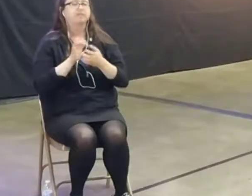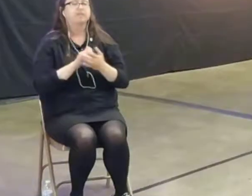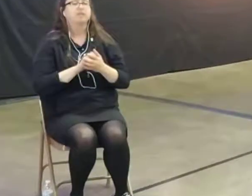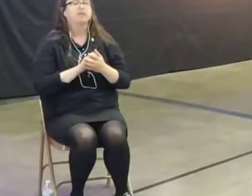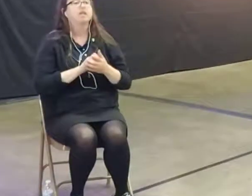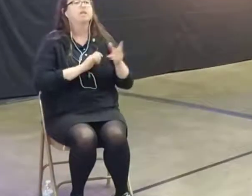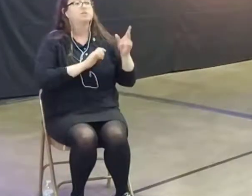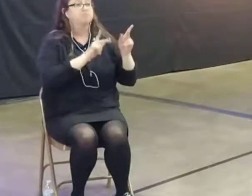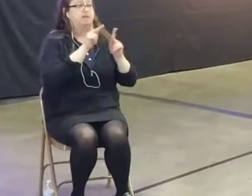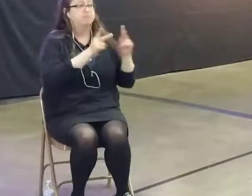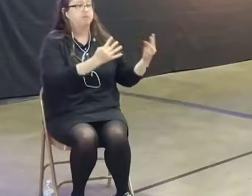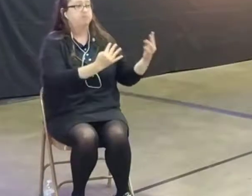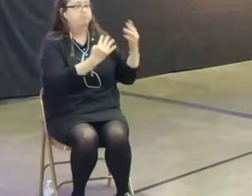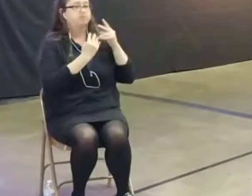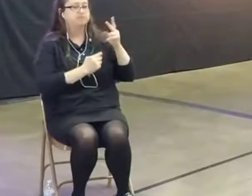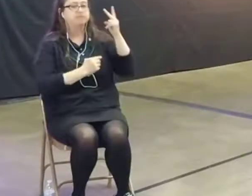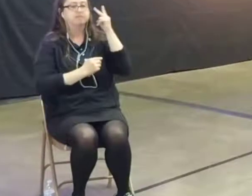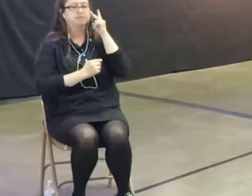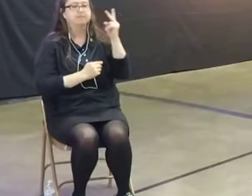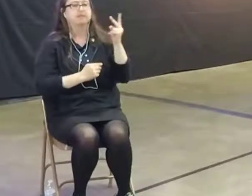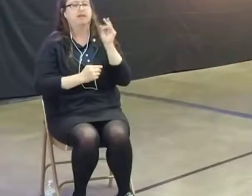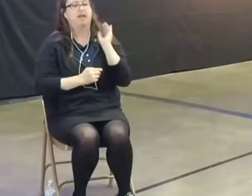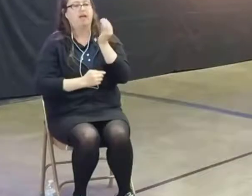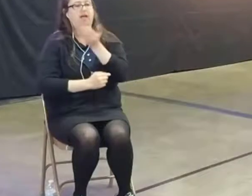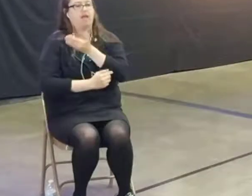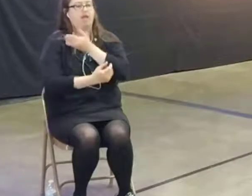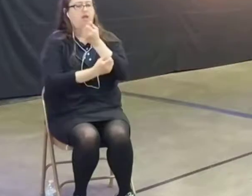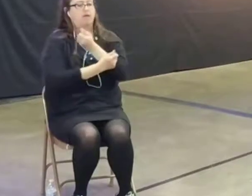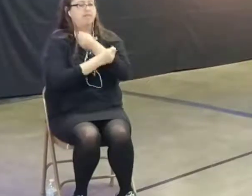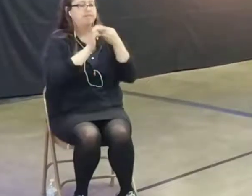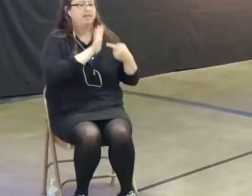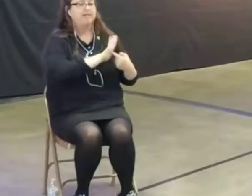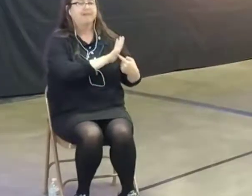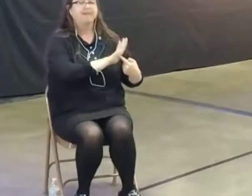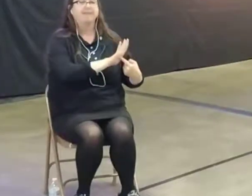And they will know us by our love.